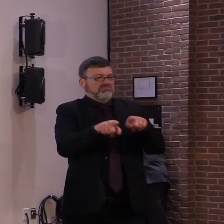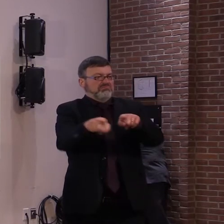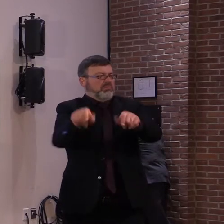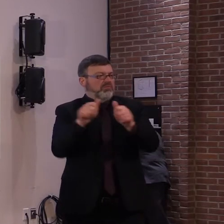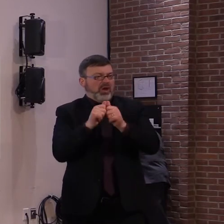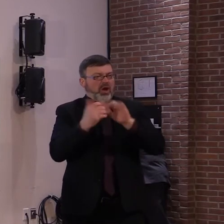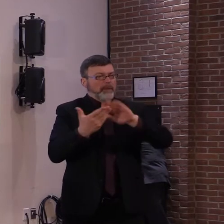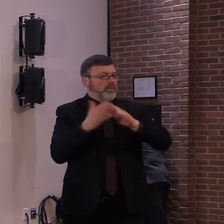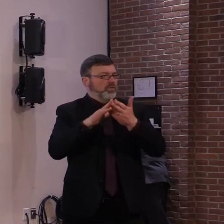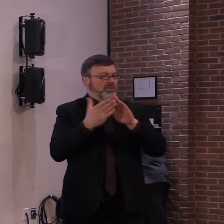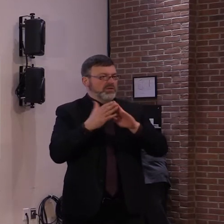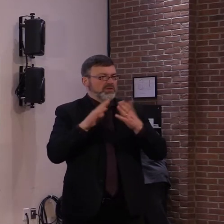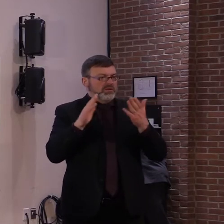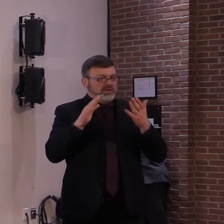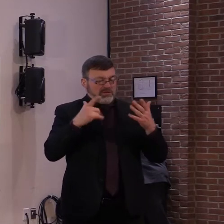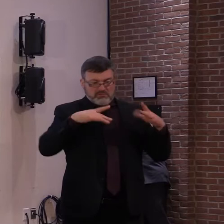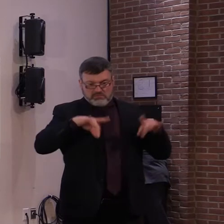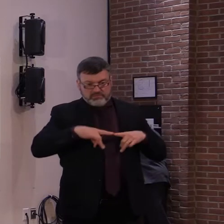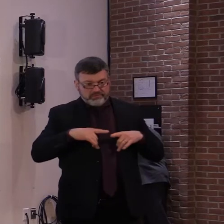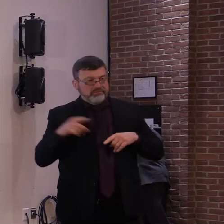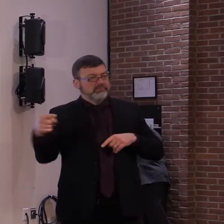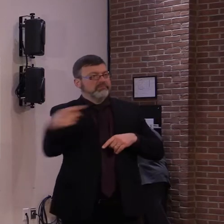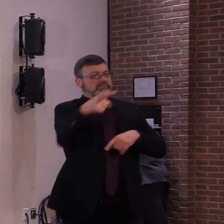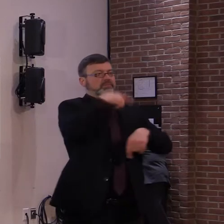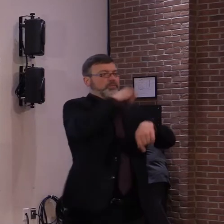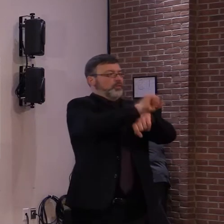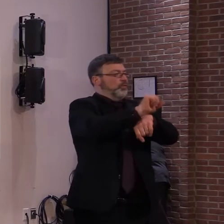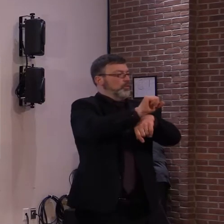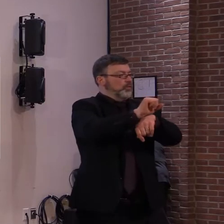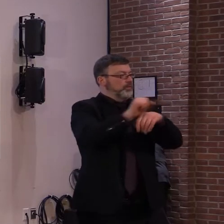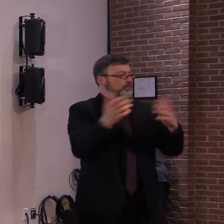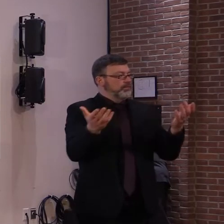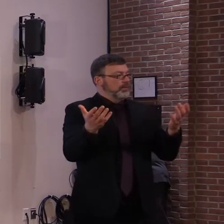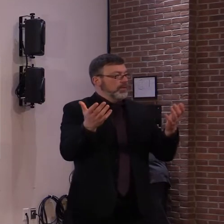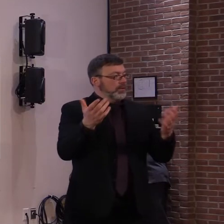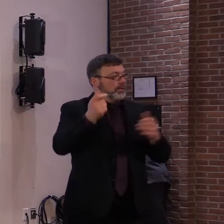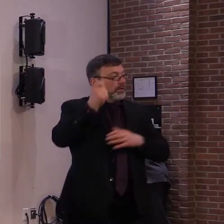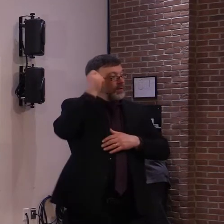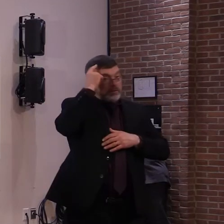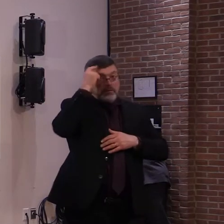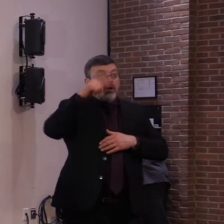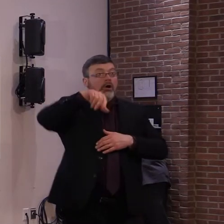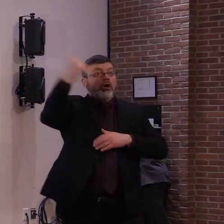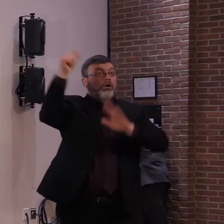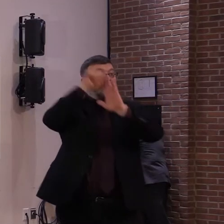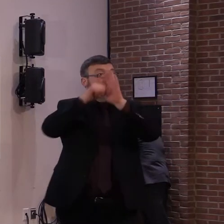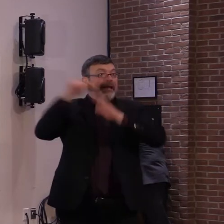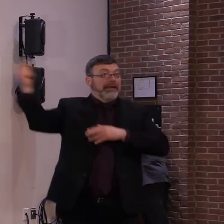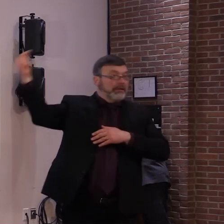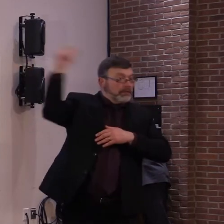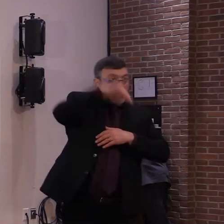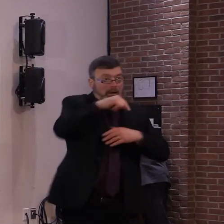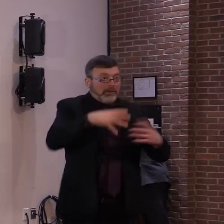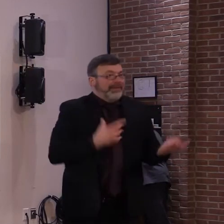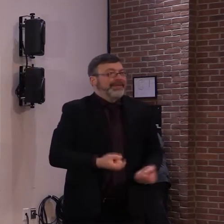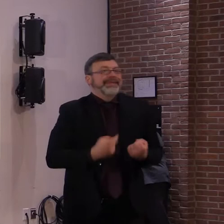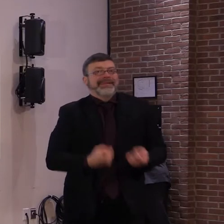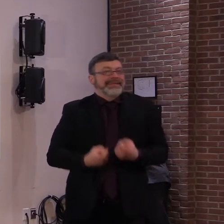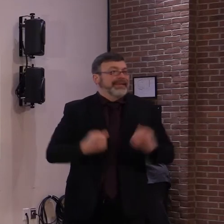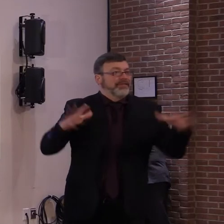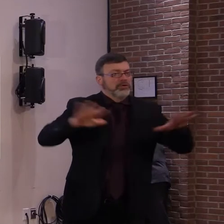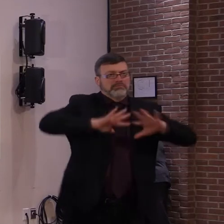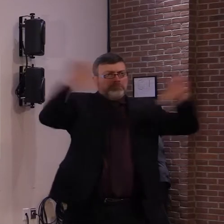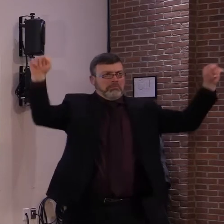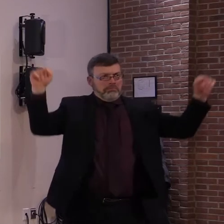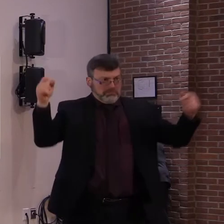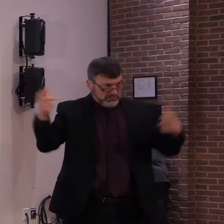skiing itself or from social activities related to skiing. And finally, to pick up on the theme